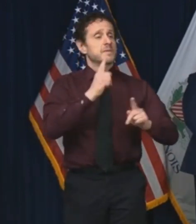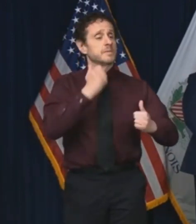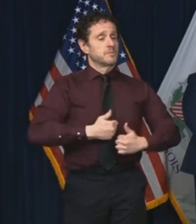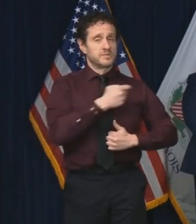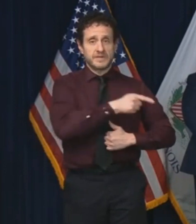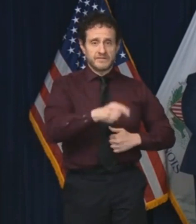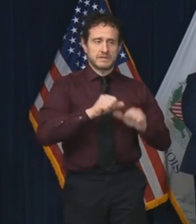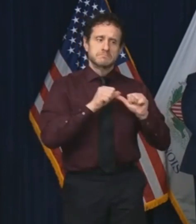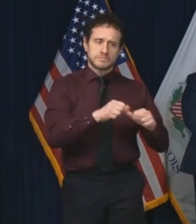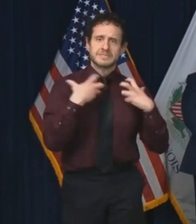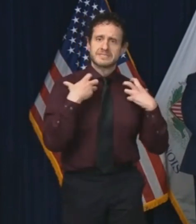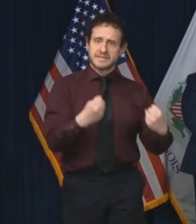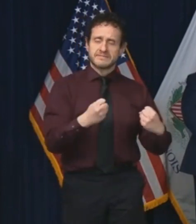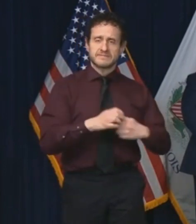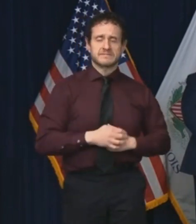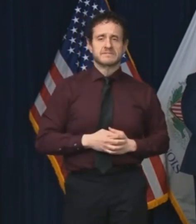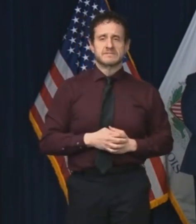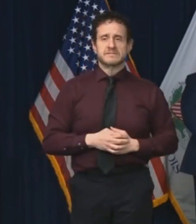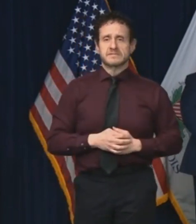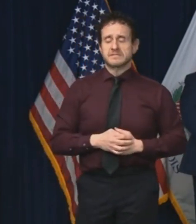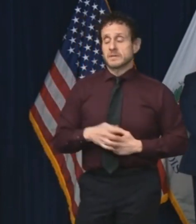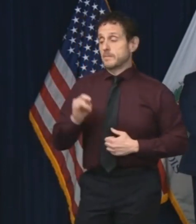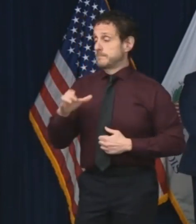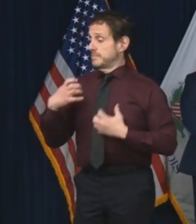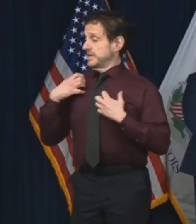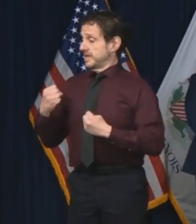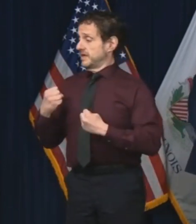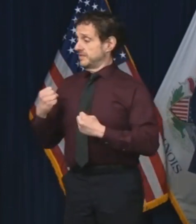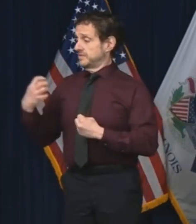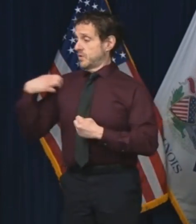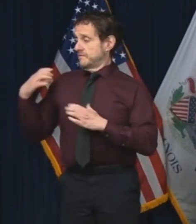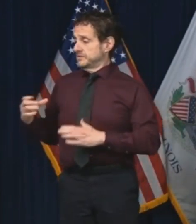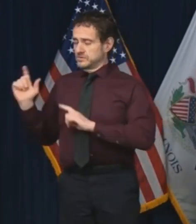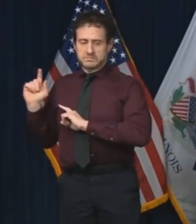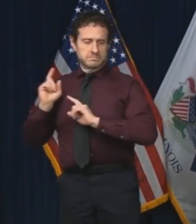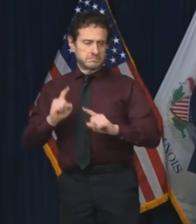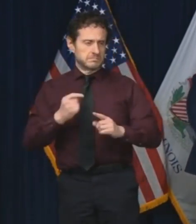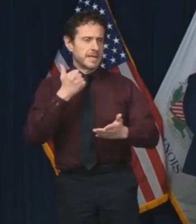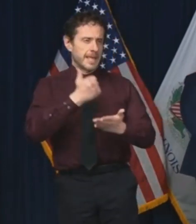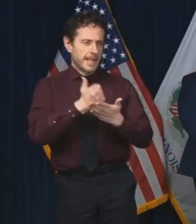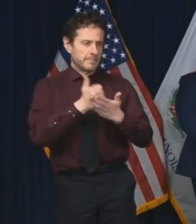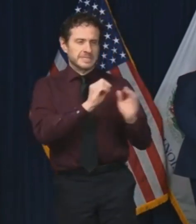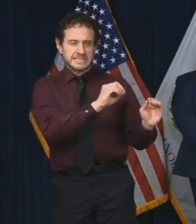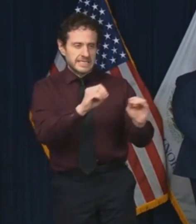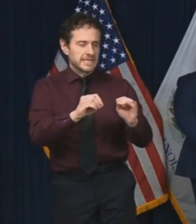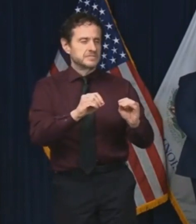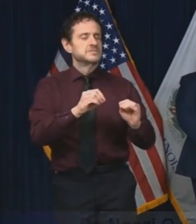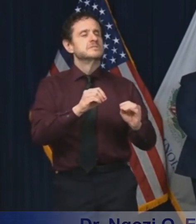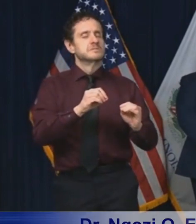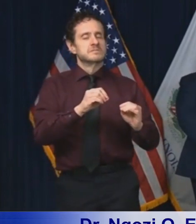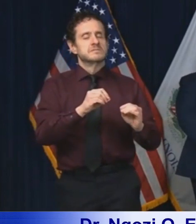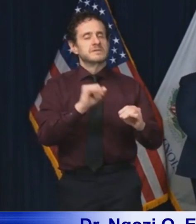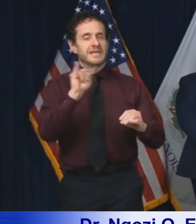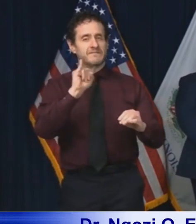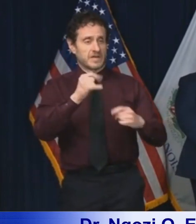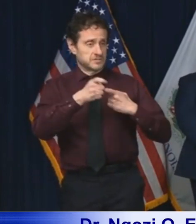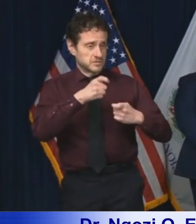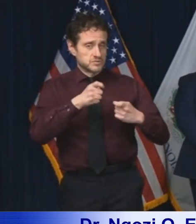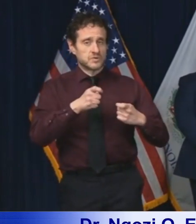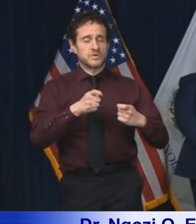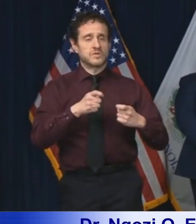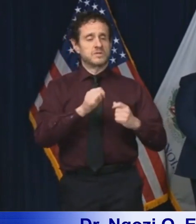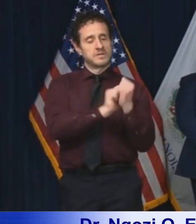Public health officials have been going on site to provide guidance on infection control practices, such as donning and doffing